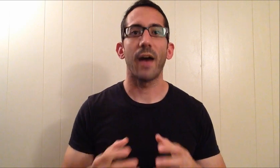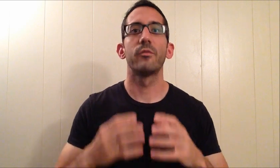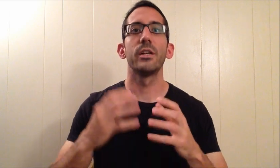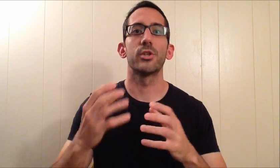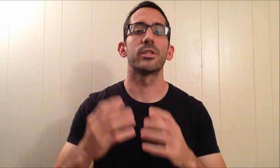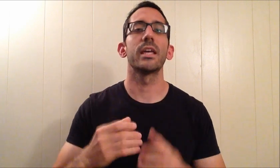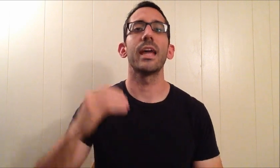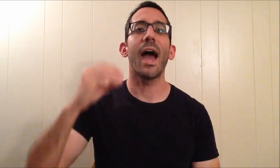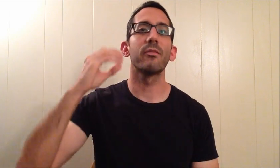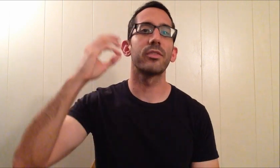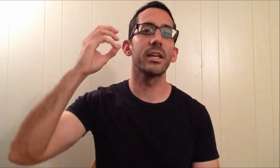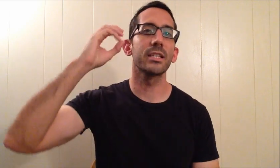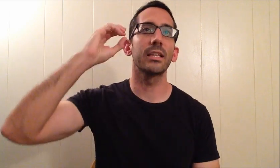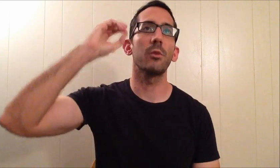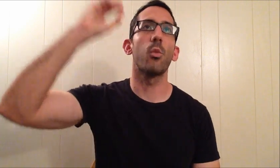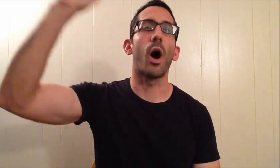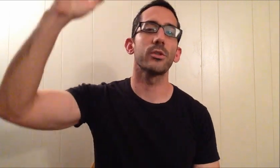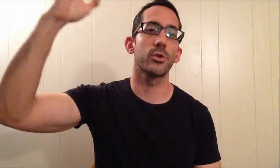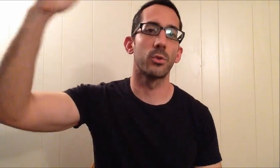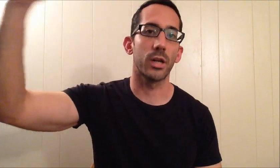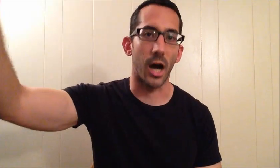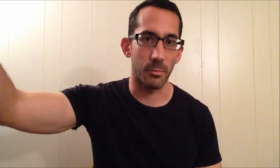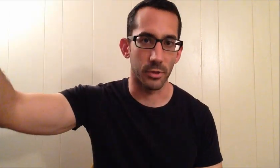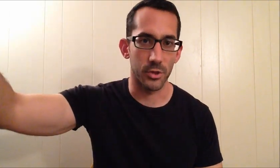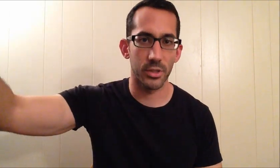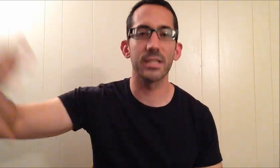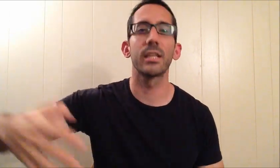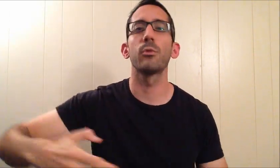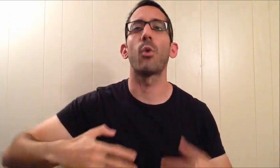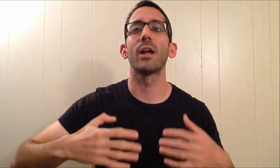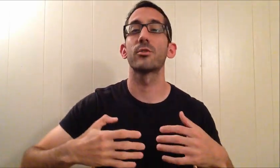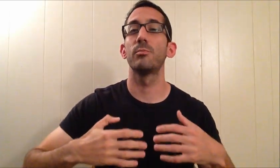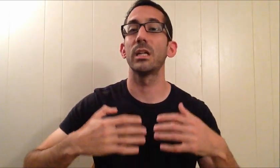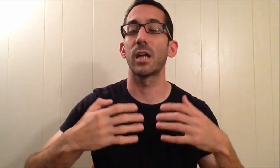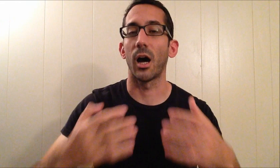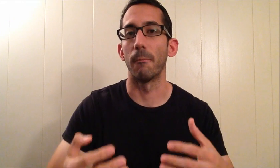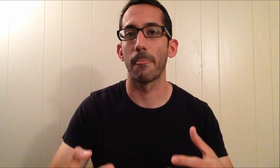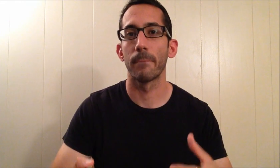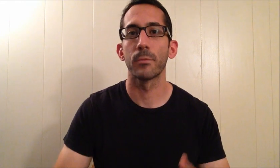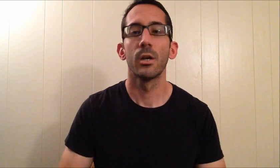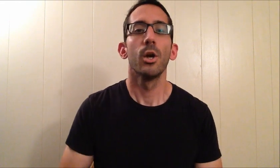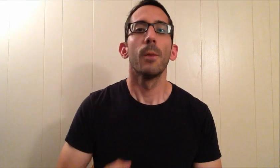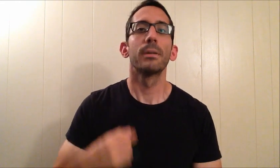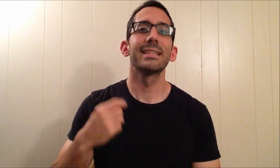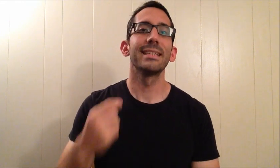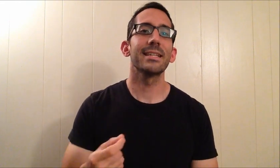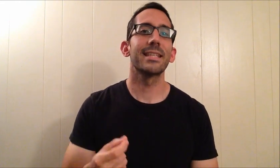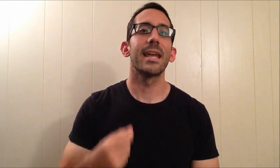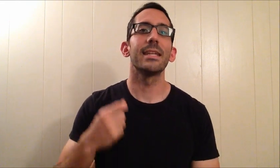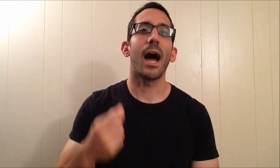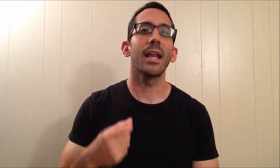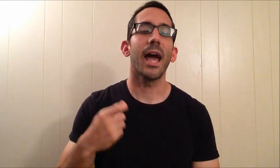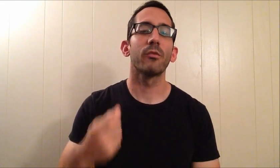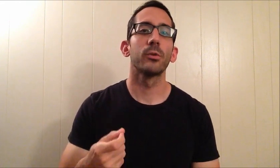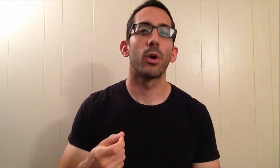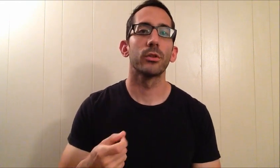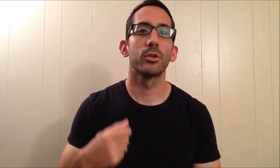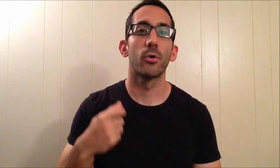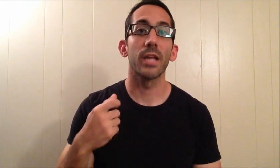They have visions. They have things that they want to accomplish, things that they want to become. But the thing is that not everyone goes